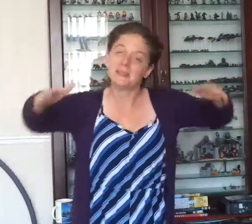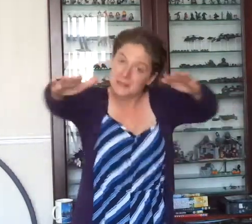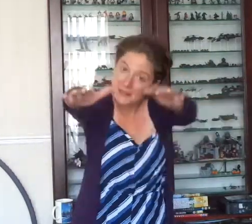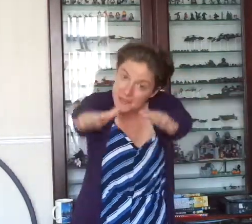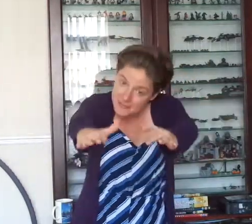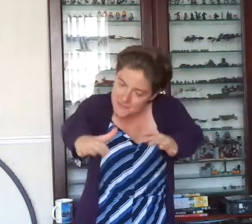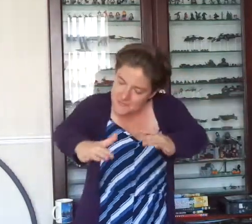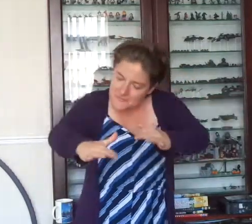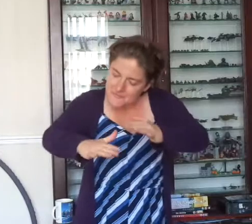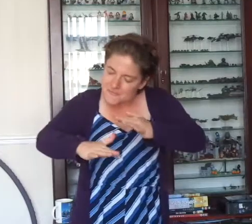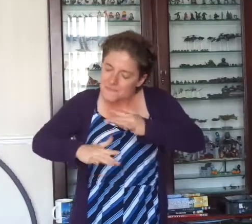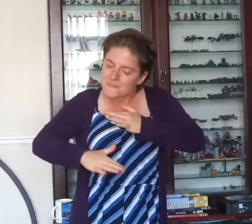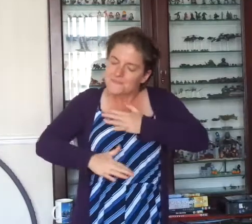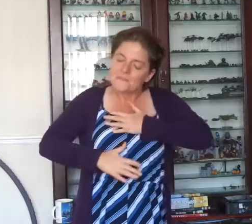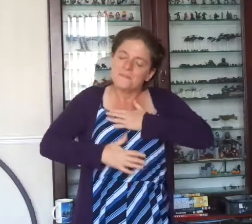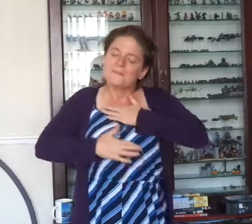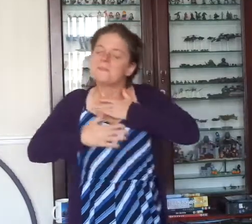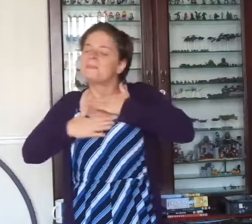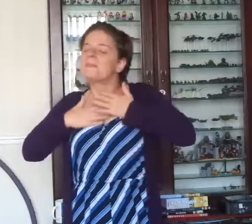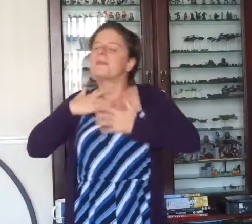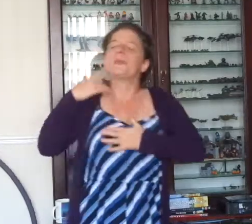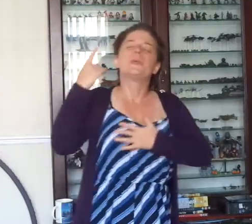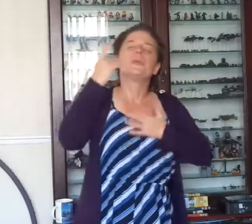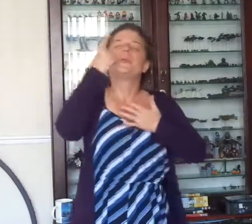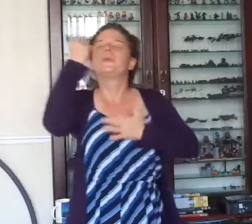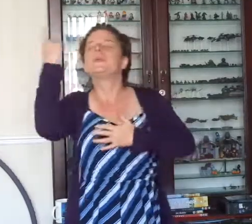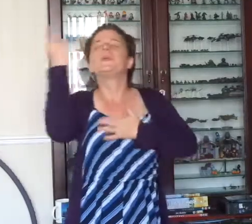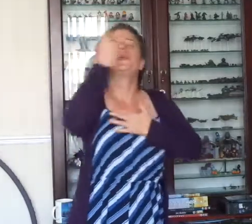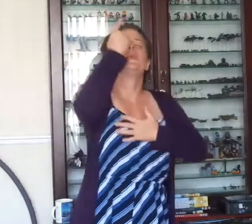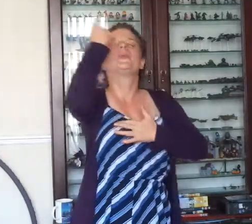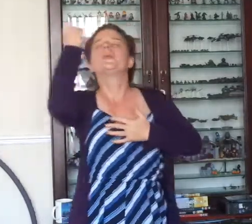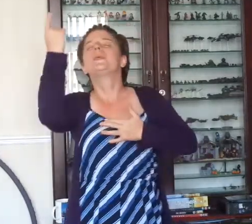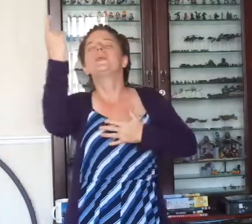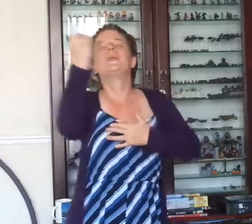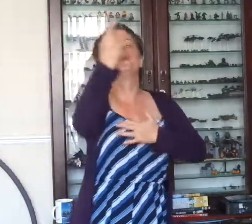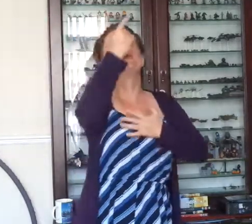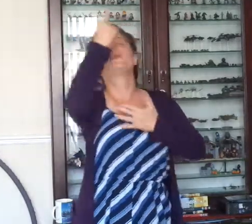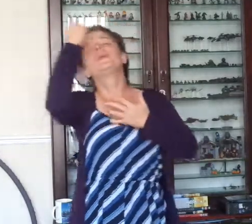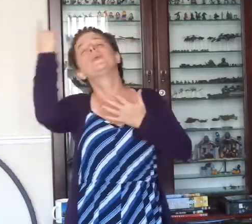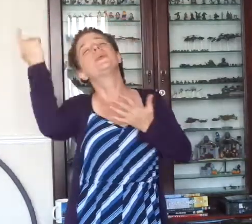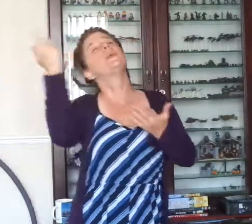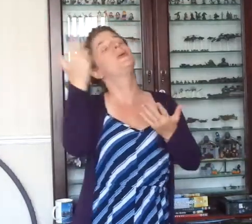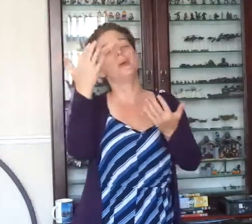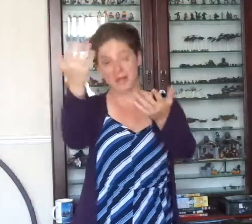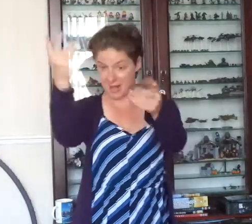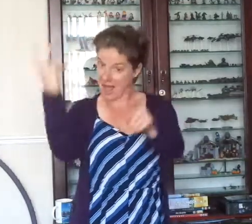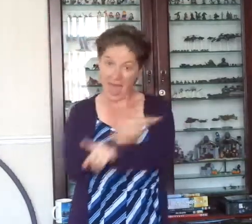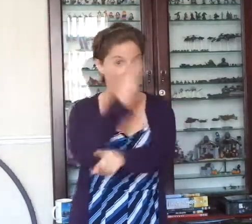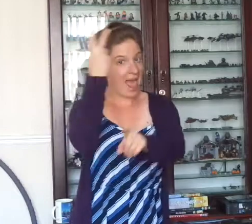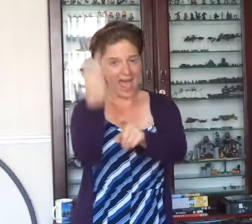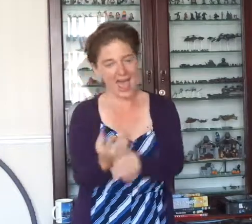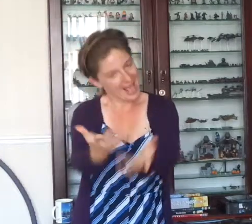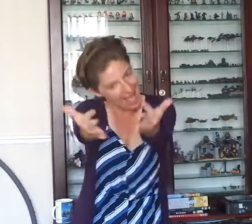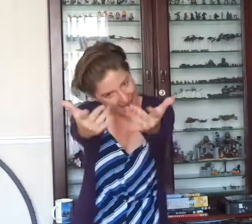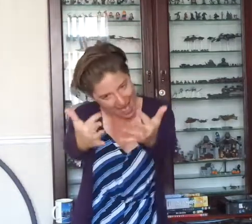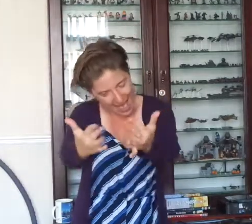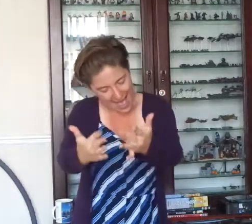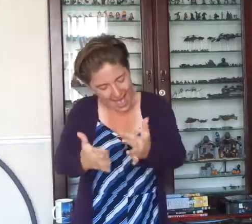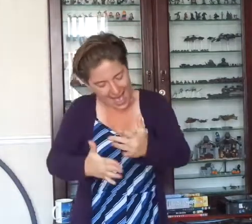You fill up my senses, come fill me again.